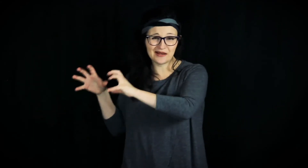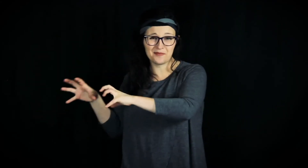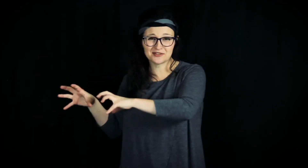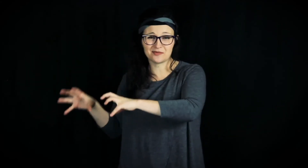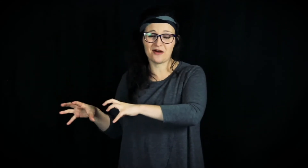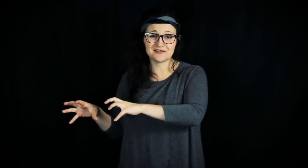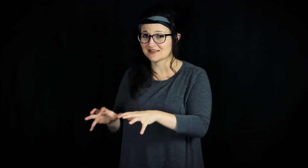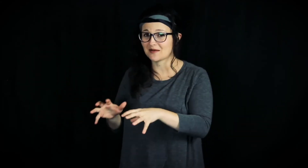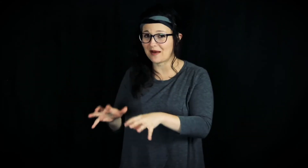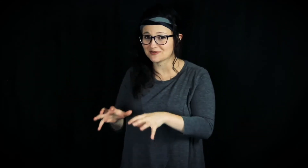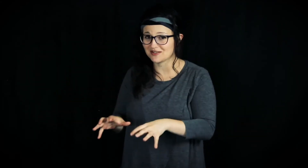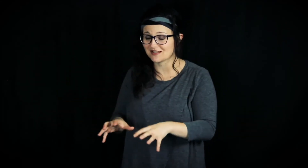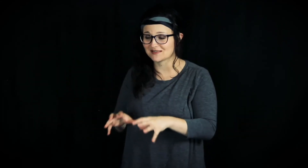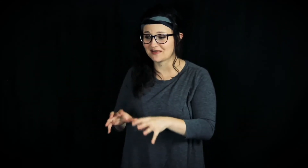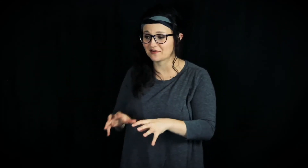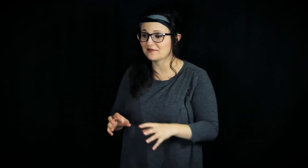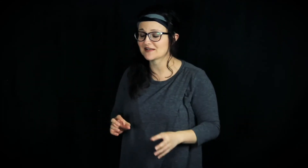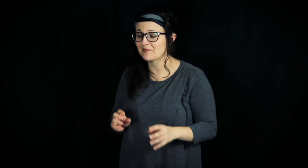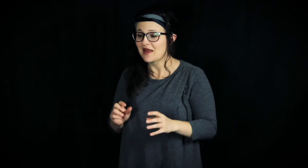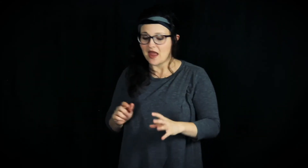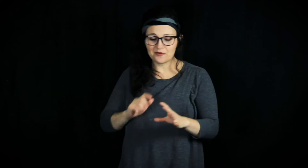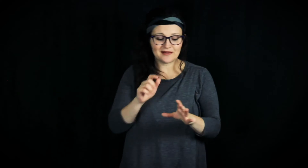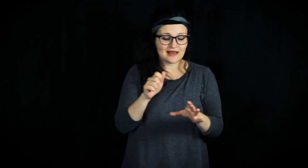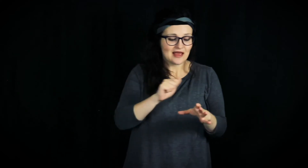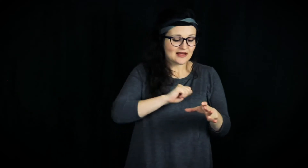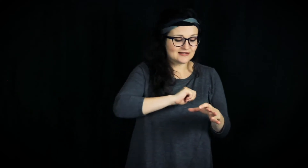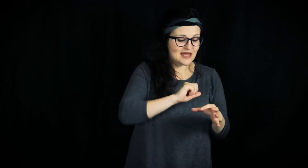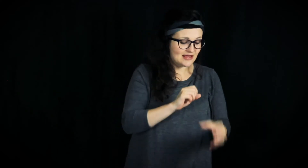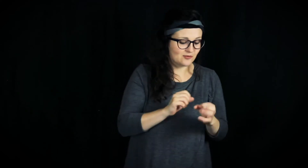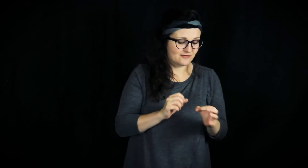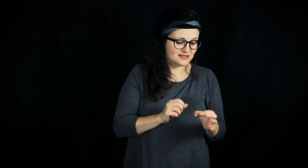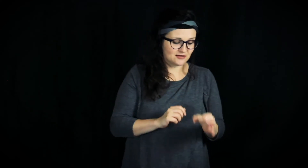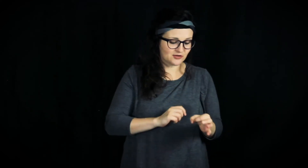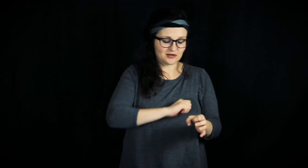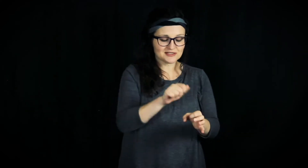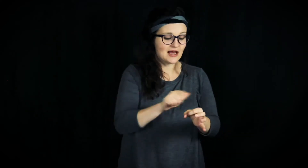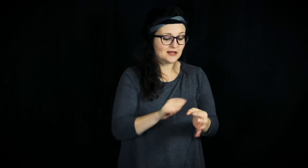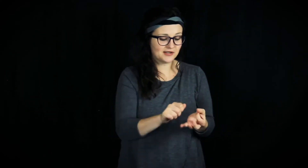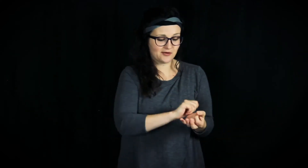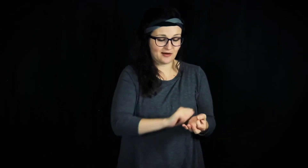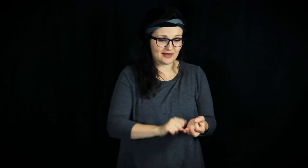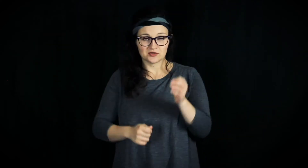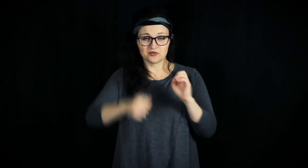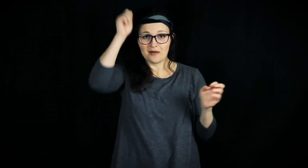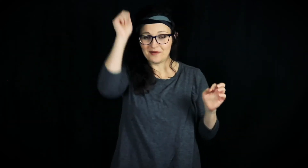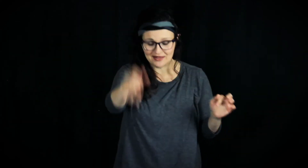major prophecies about Jesus in their lifetime, it would be like taking one of these silver dollars, coloring it red, dropping it